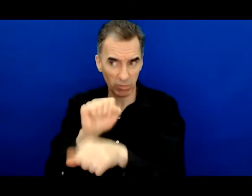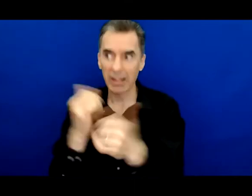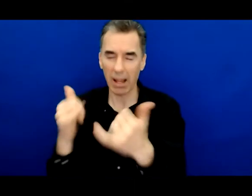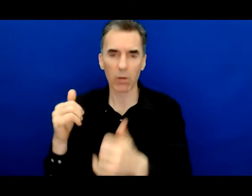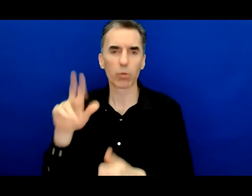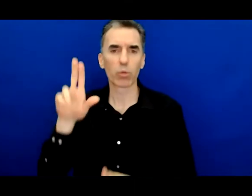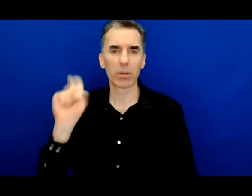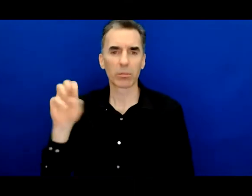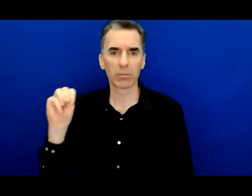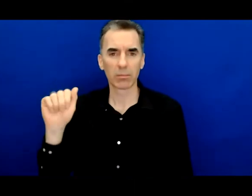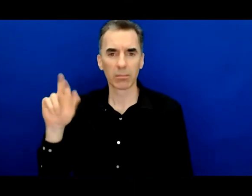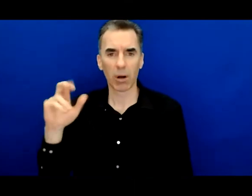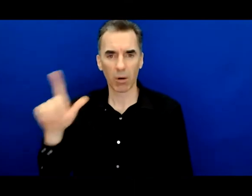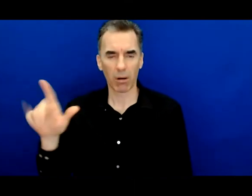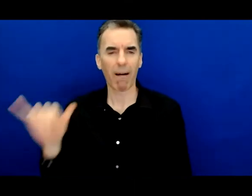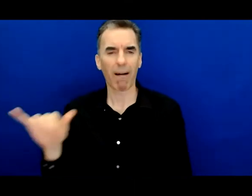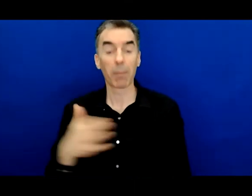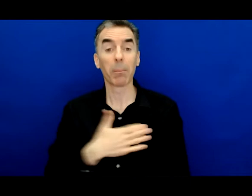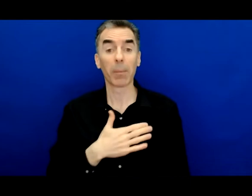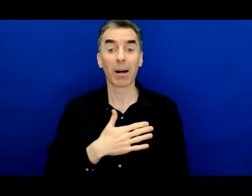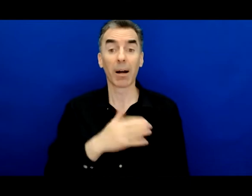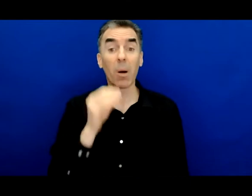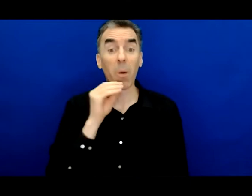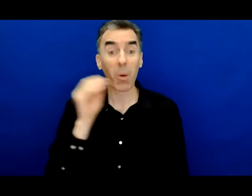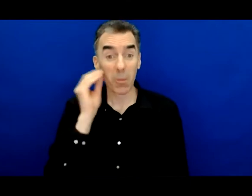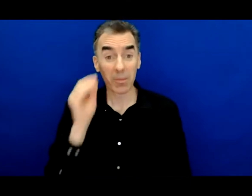at my family home are really interesting